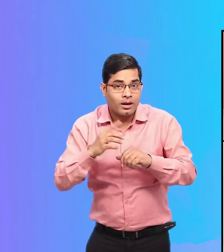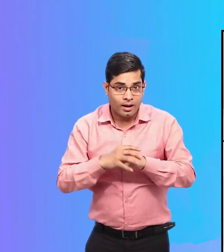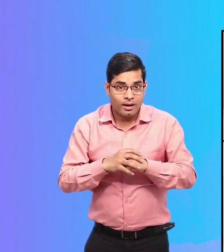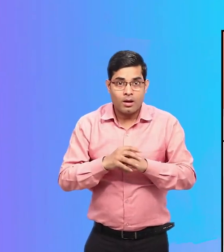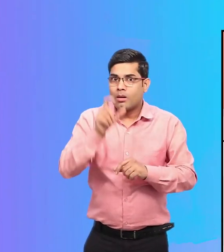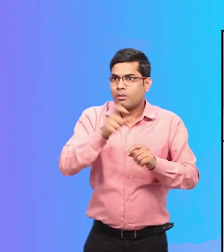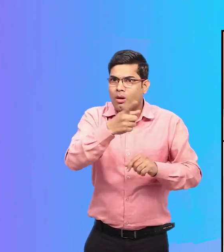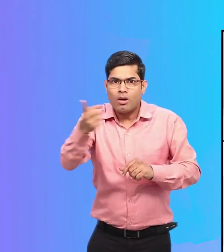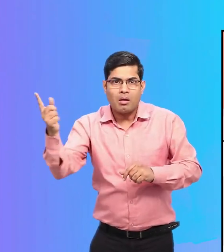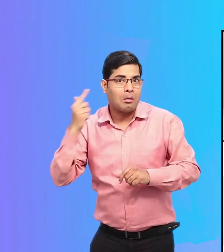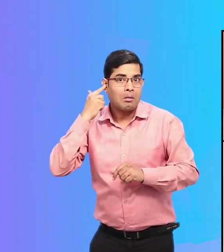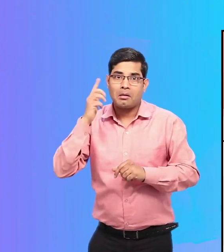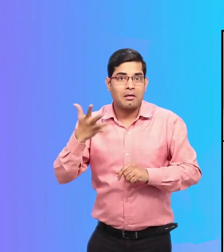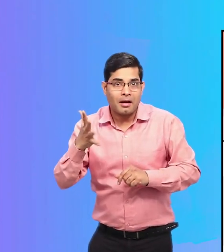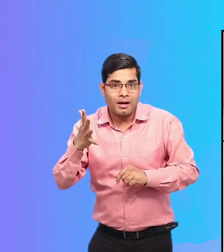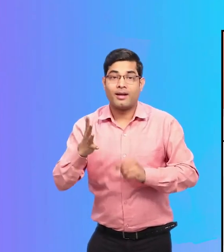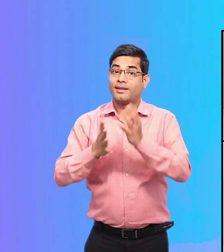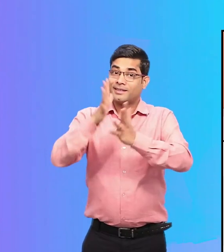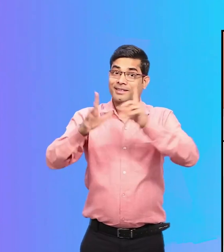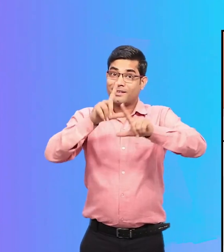communicate with persons who cannot hear.